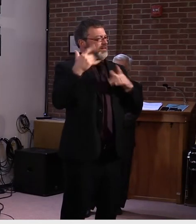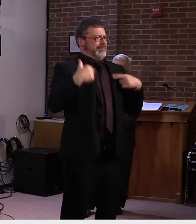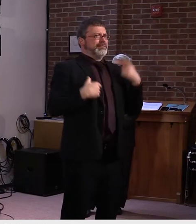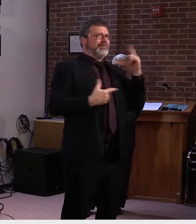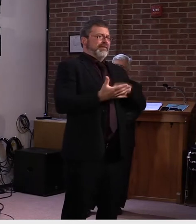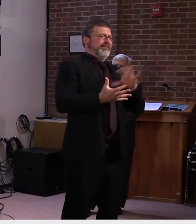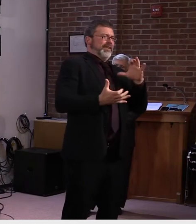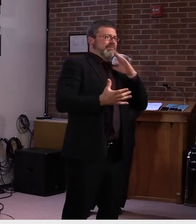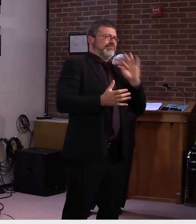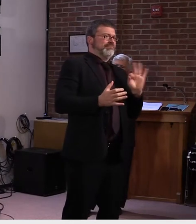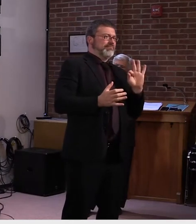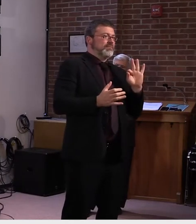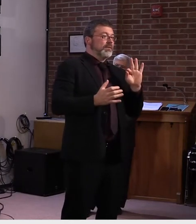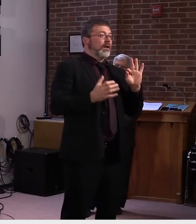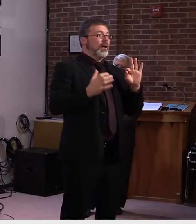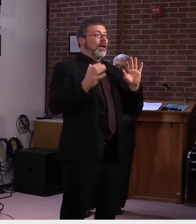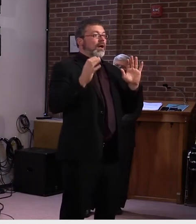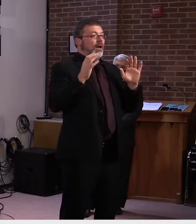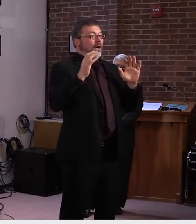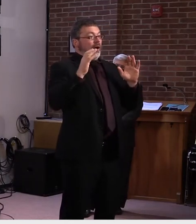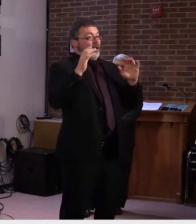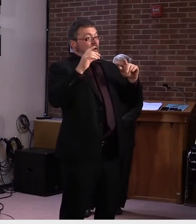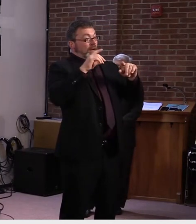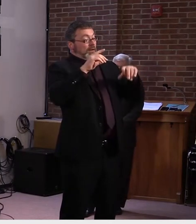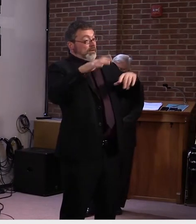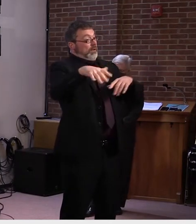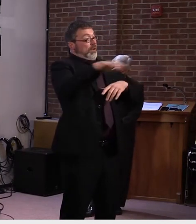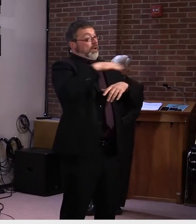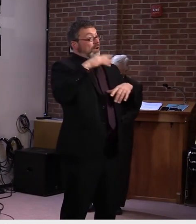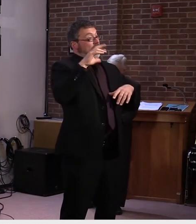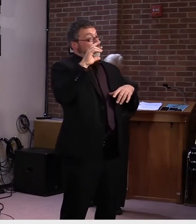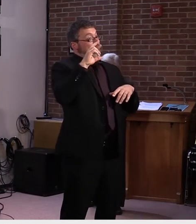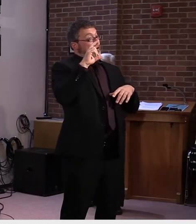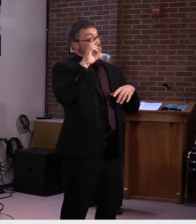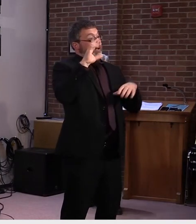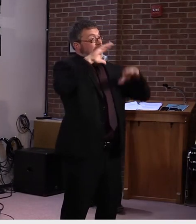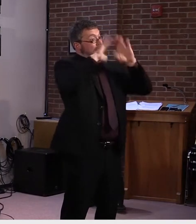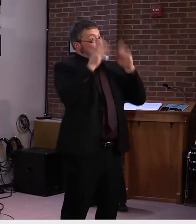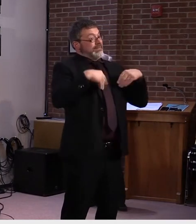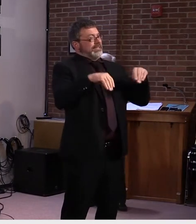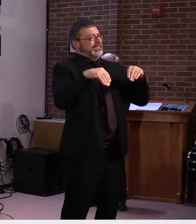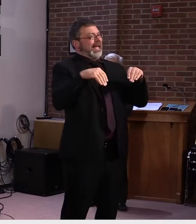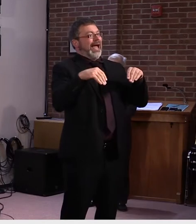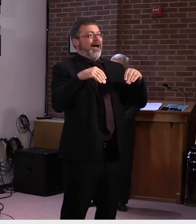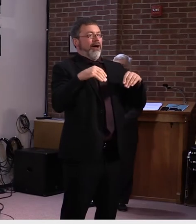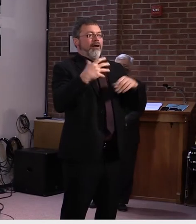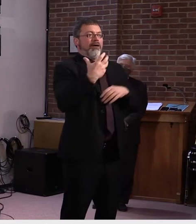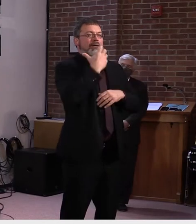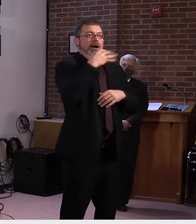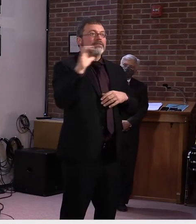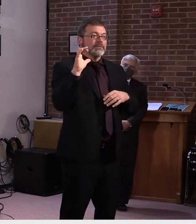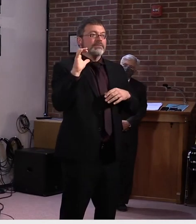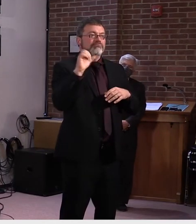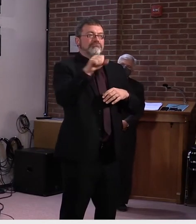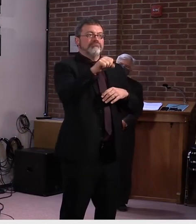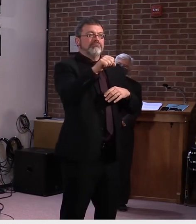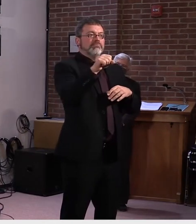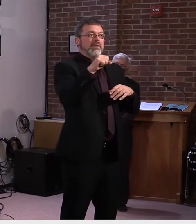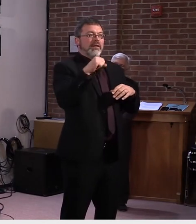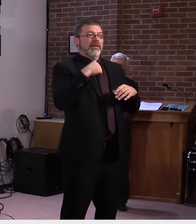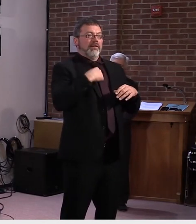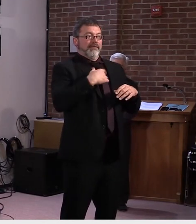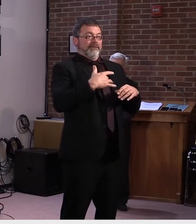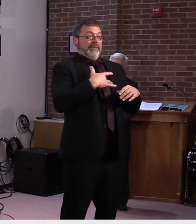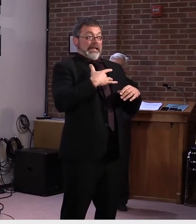it is safe, uh, when we do have a vaccine, when, you know, if I'm still in office at that point, uh, I would guarantee, uh, that